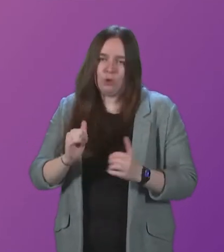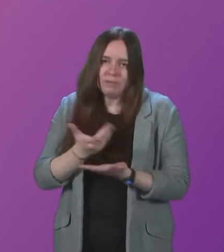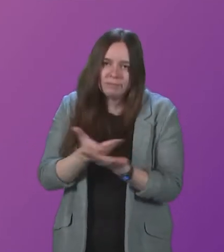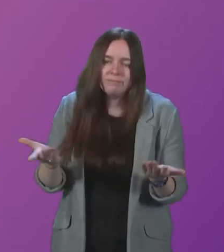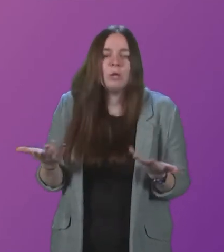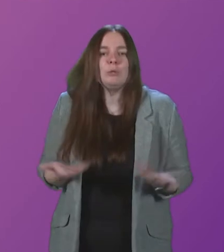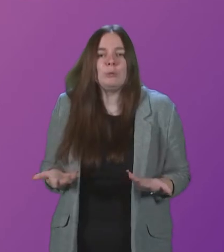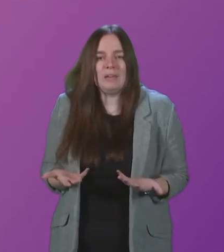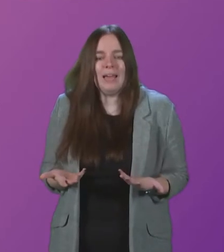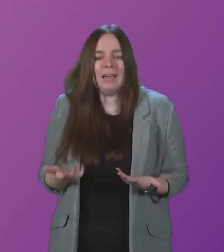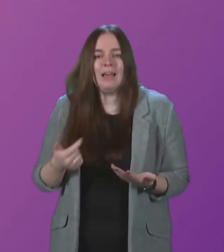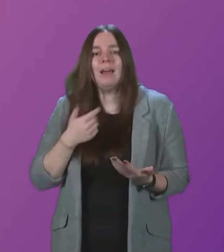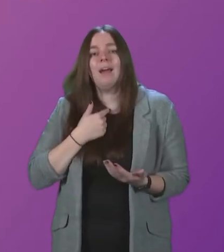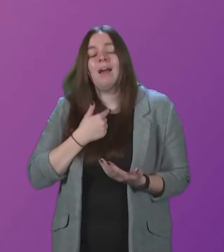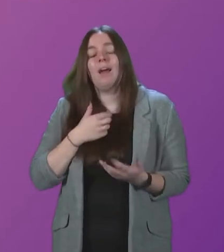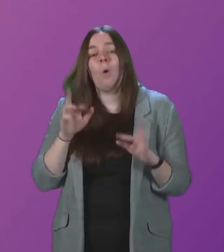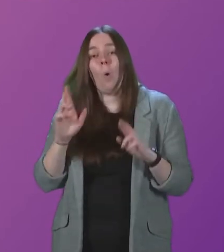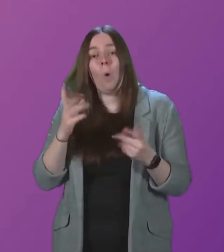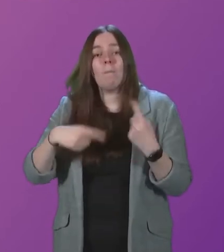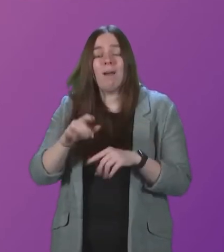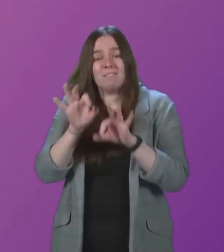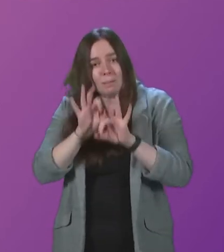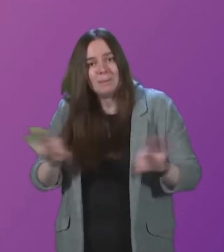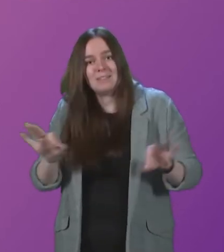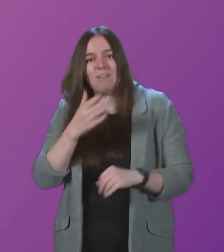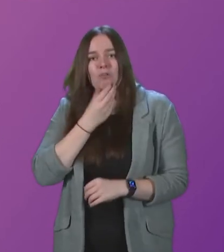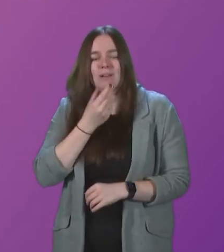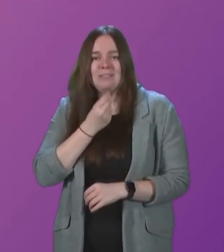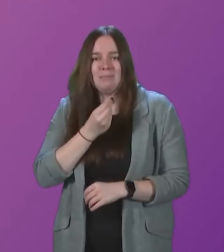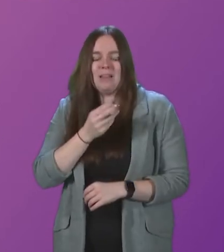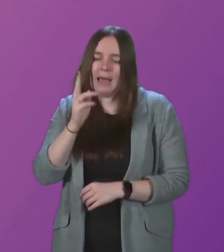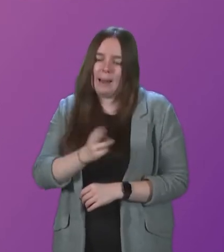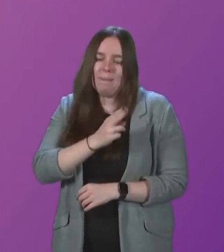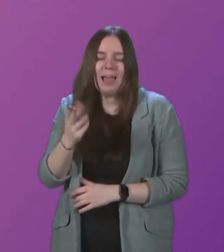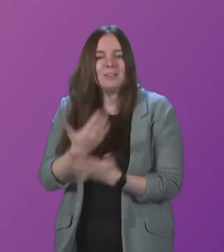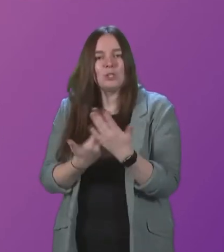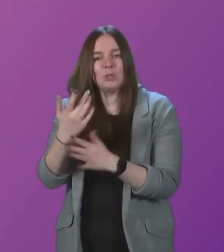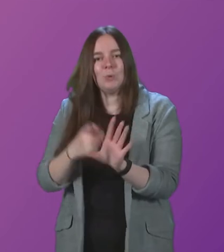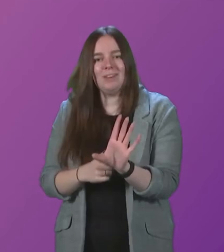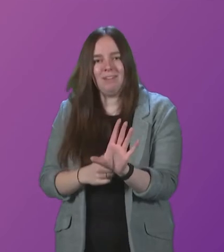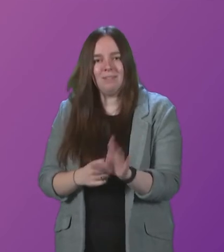you today. I wish you all a peaceful Christmas and a blessed new year.